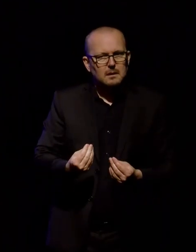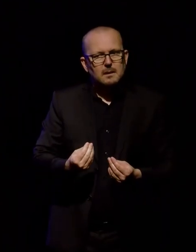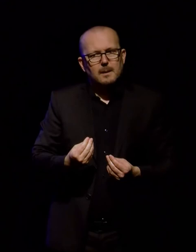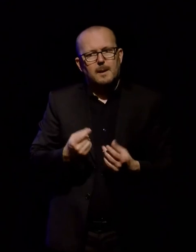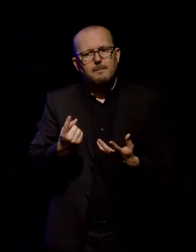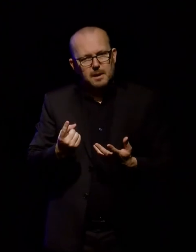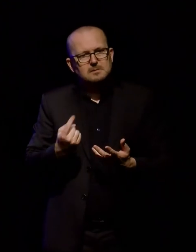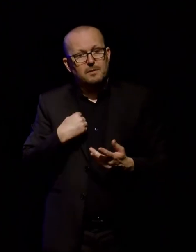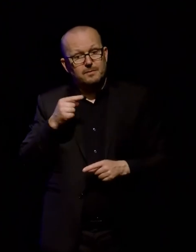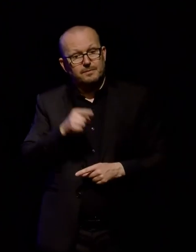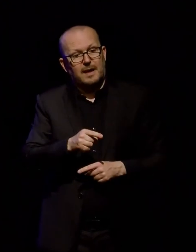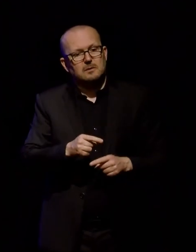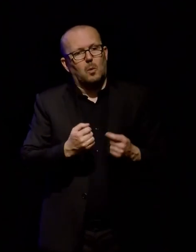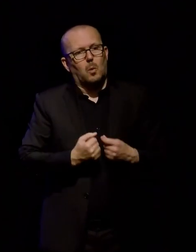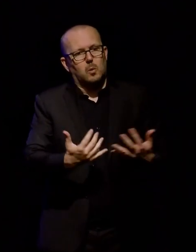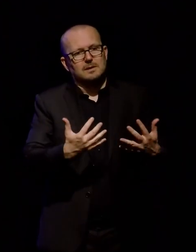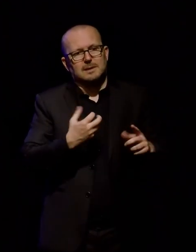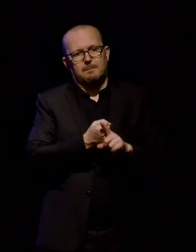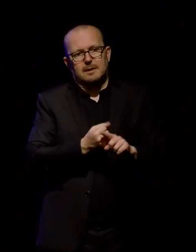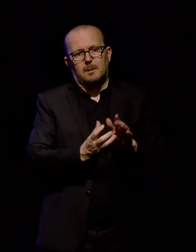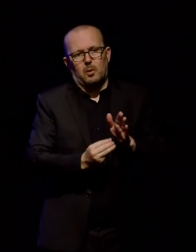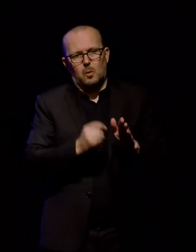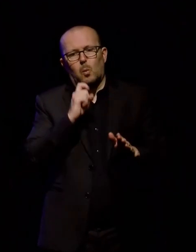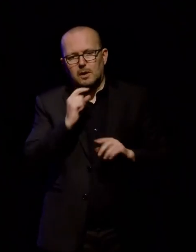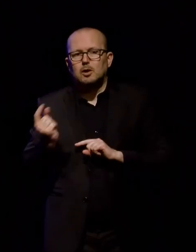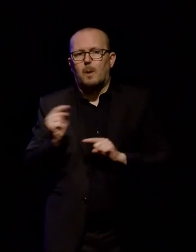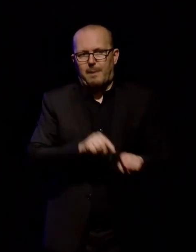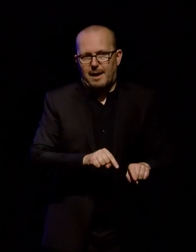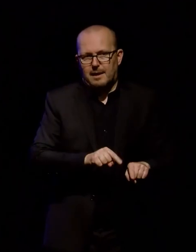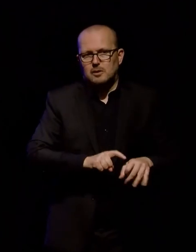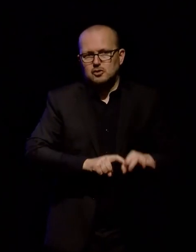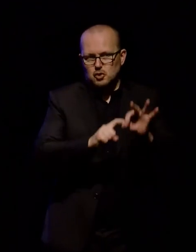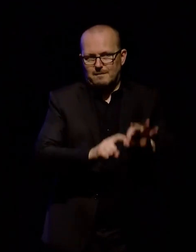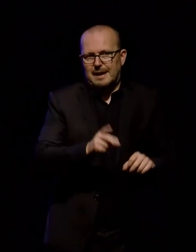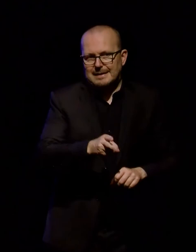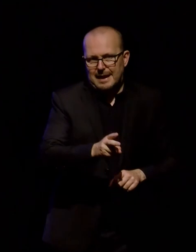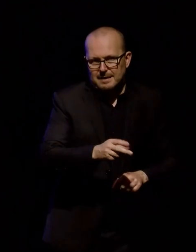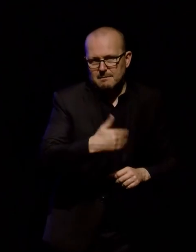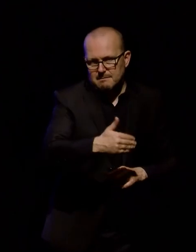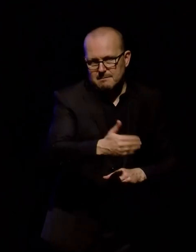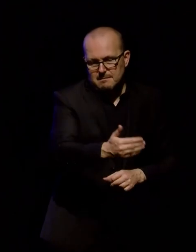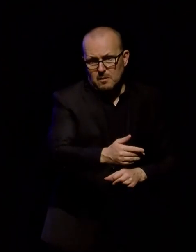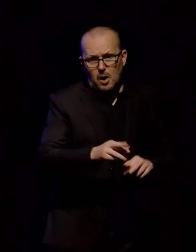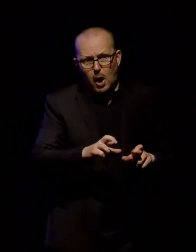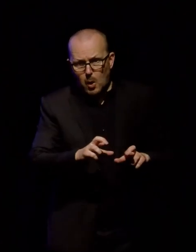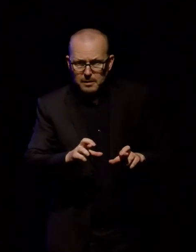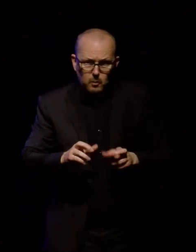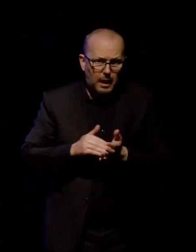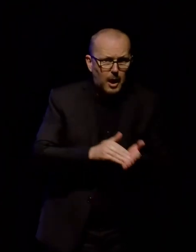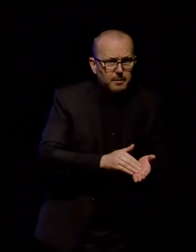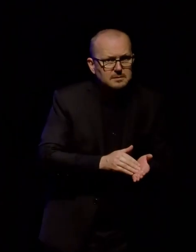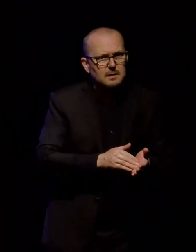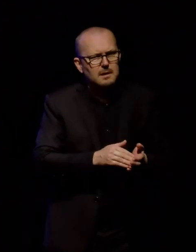audience impact model to help define the next iteration of NZ Museums. We hope to enable good practice digitisation, rich storytelling about